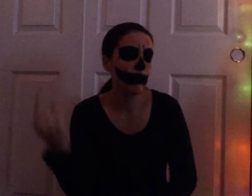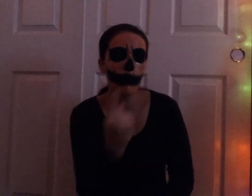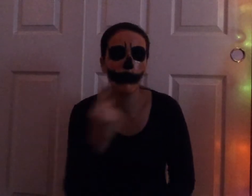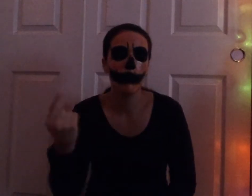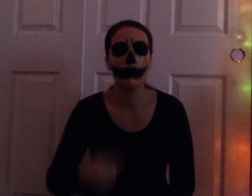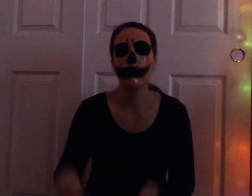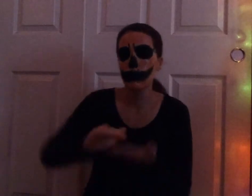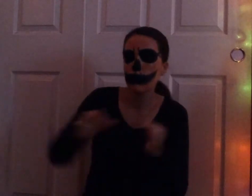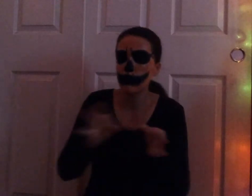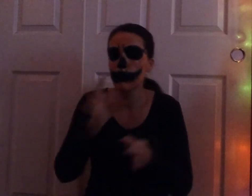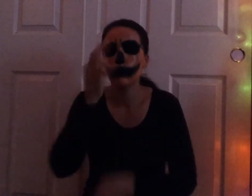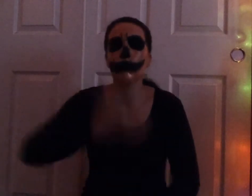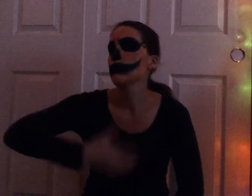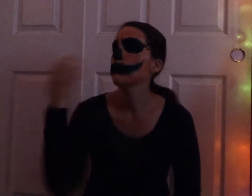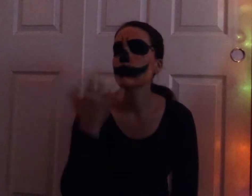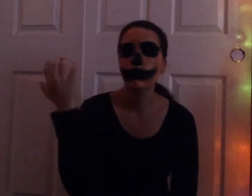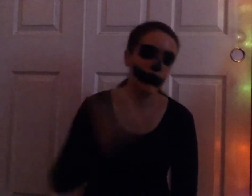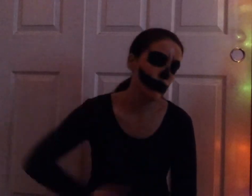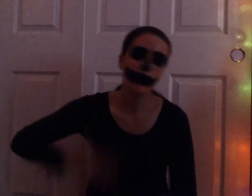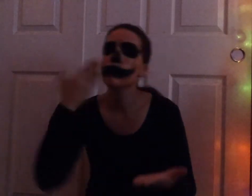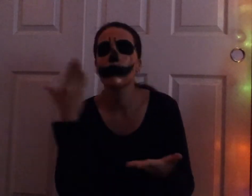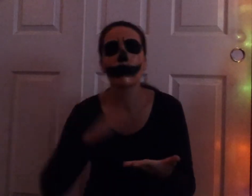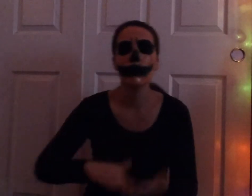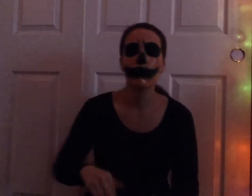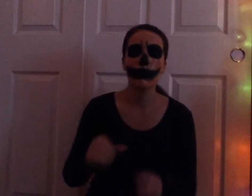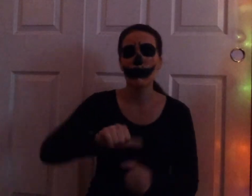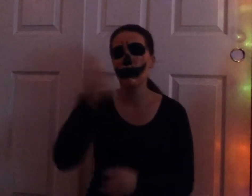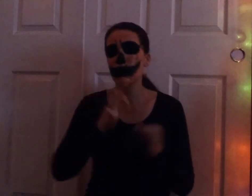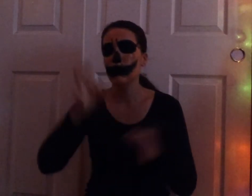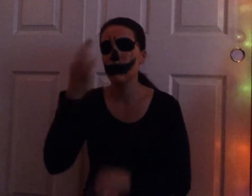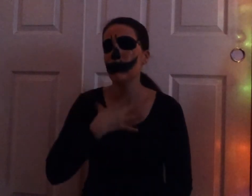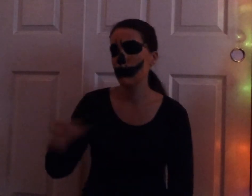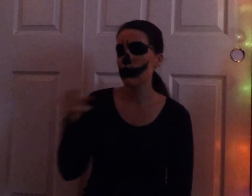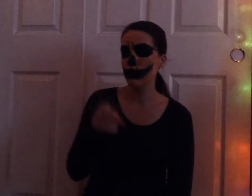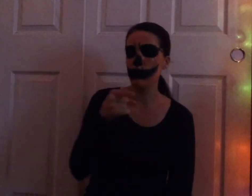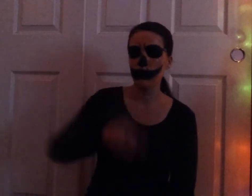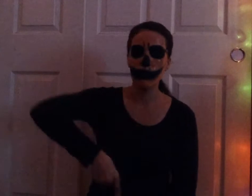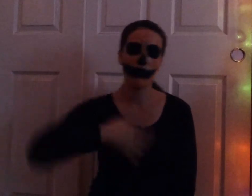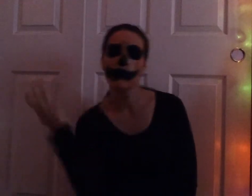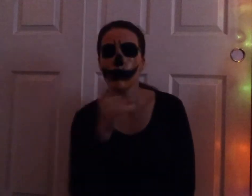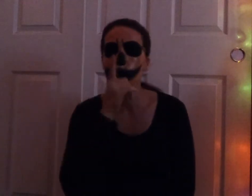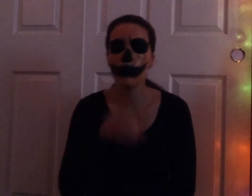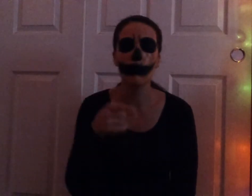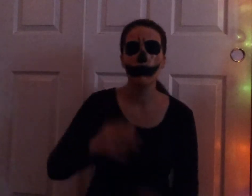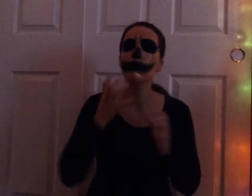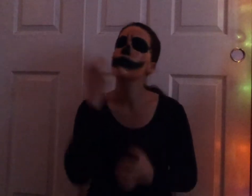rides alone. There's those poop like a poop that's burned, they don't like it, man, he's really burned. He